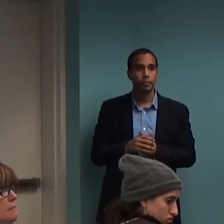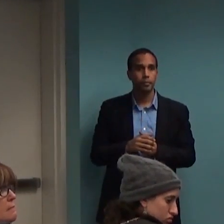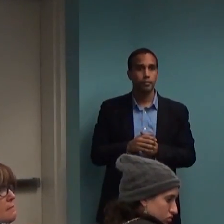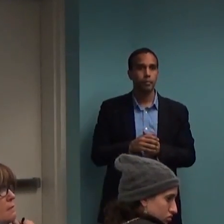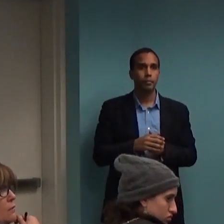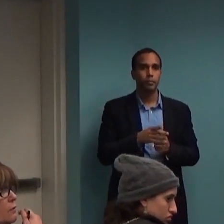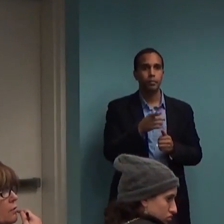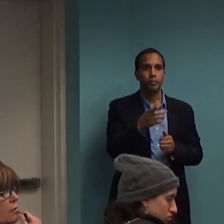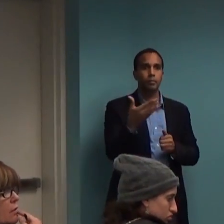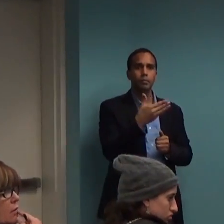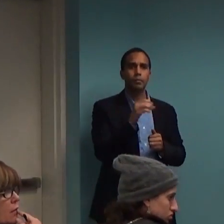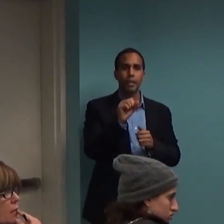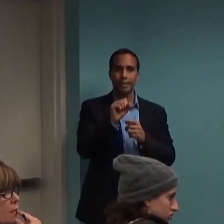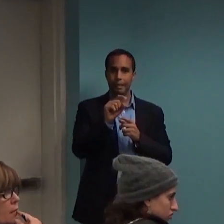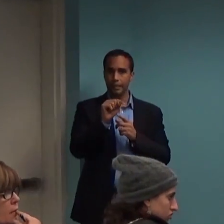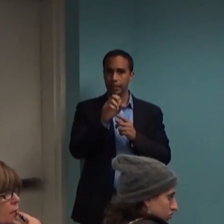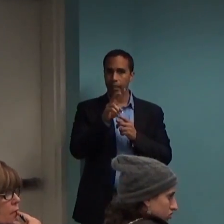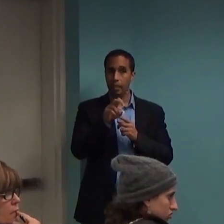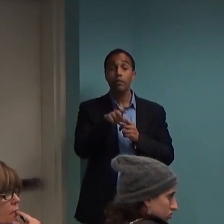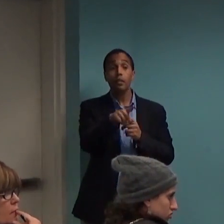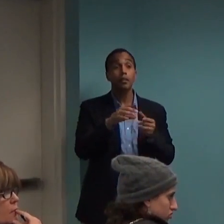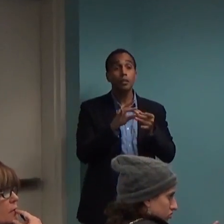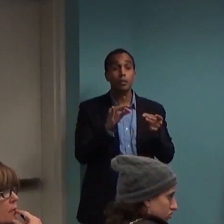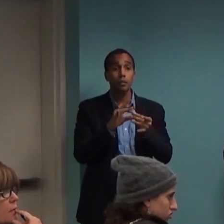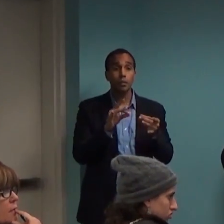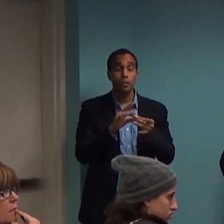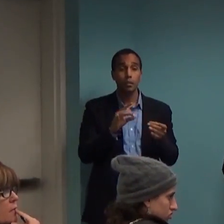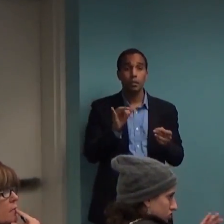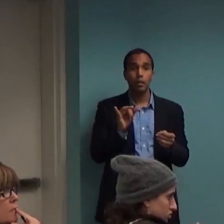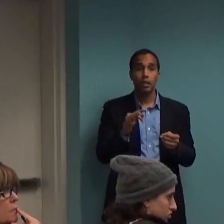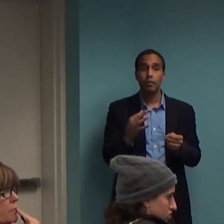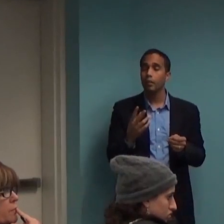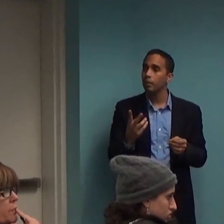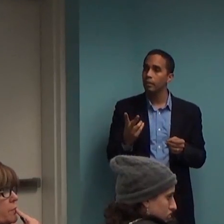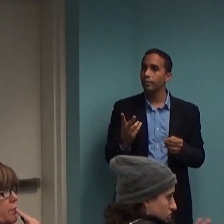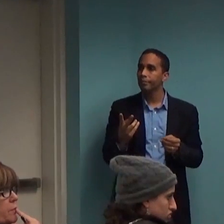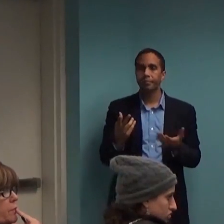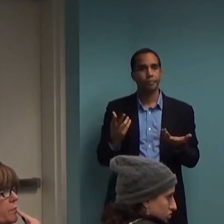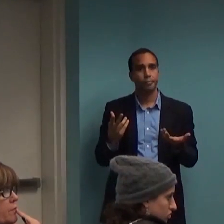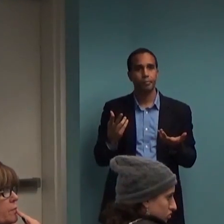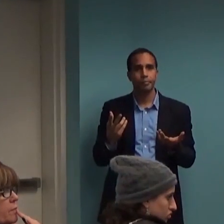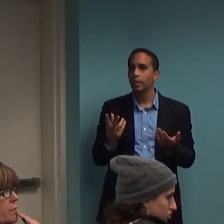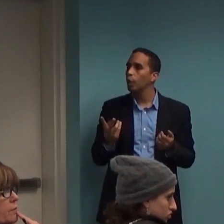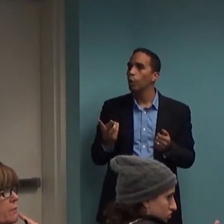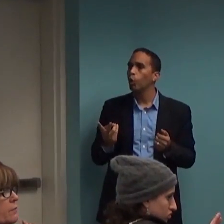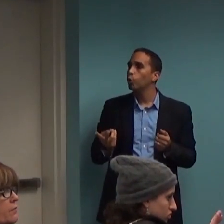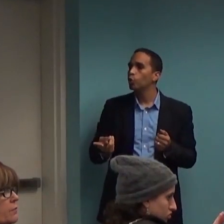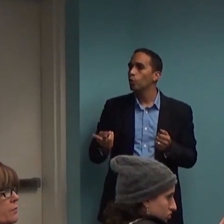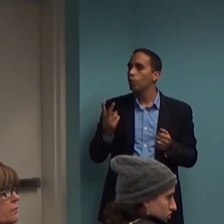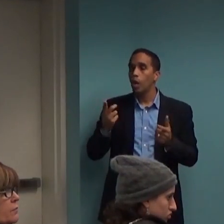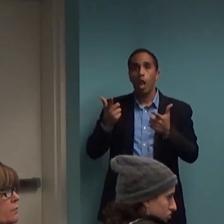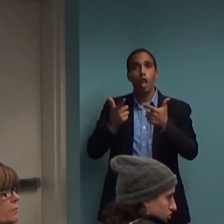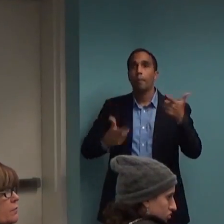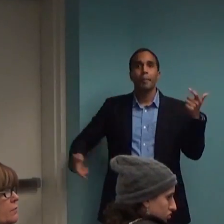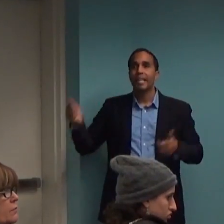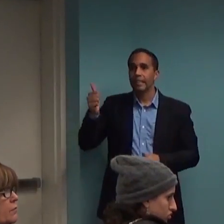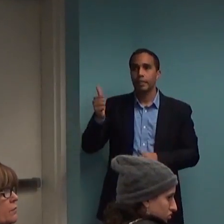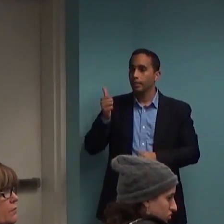say if took the two biggest, longest, most well-funded, multi-site clinical trials, the MTA study for ADHD